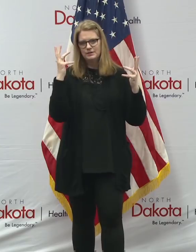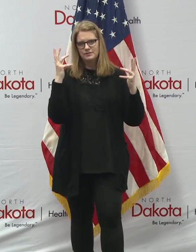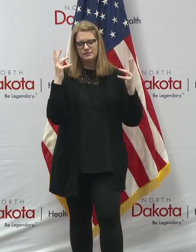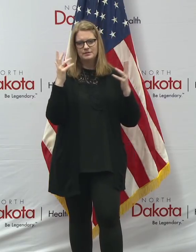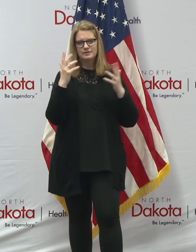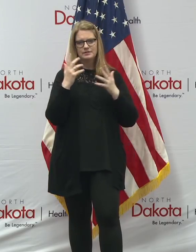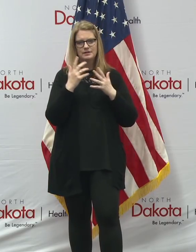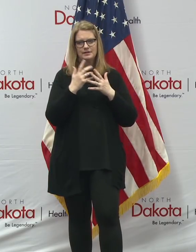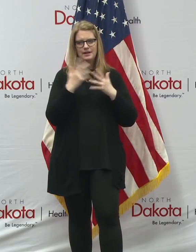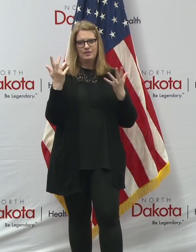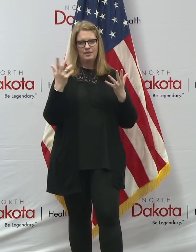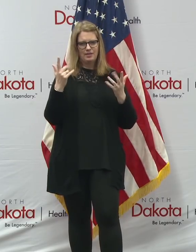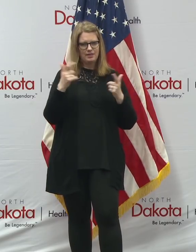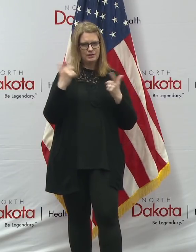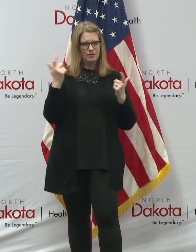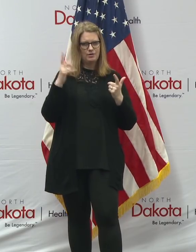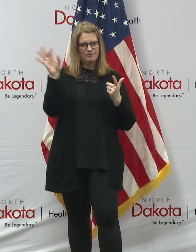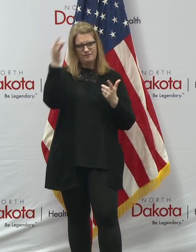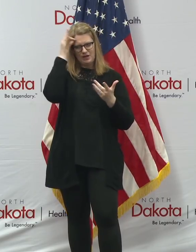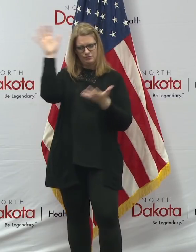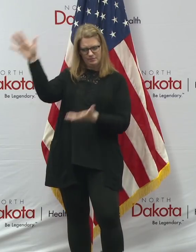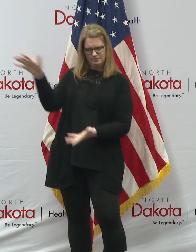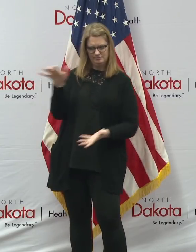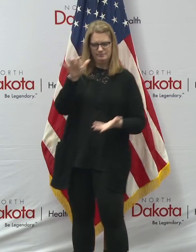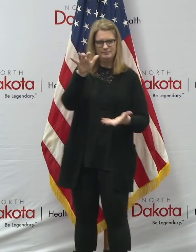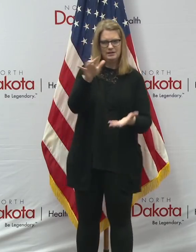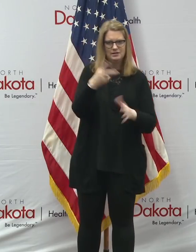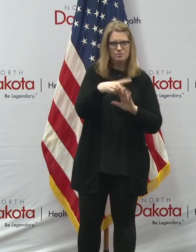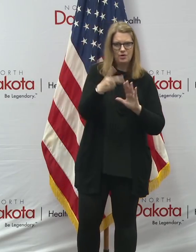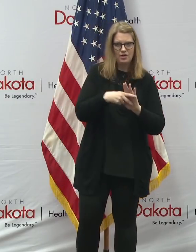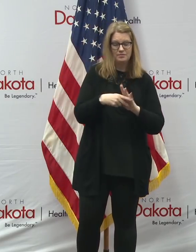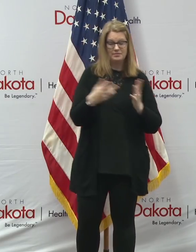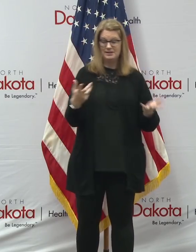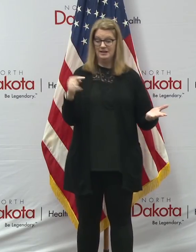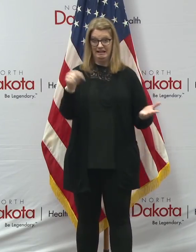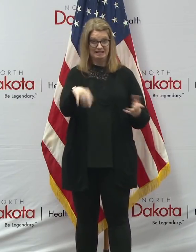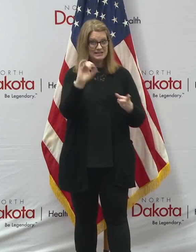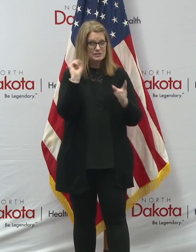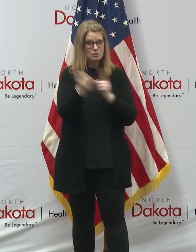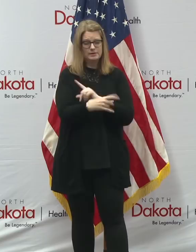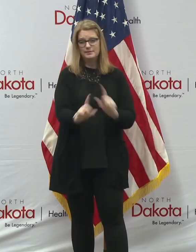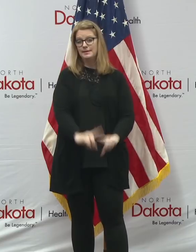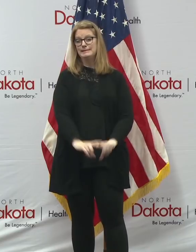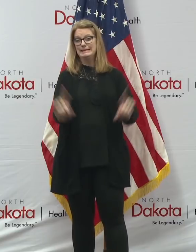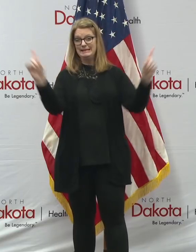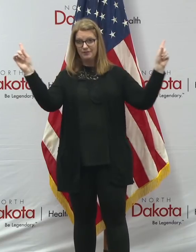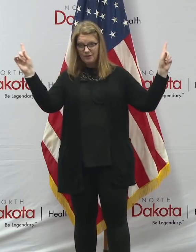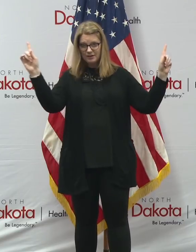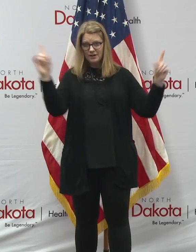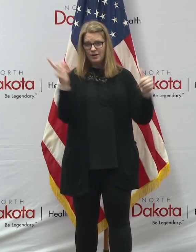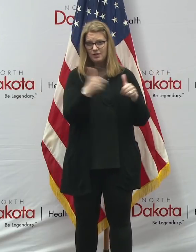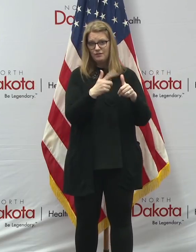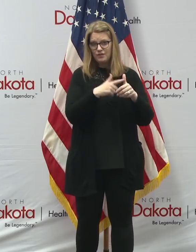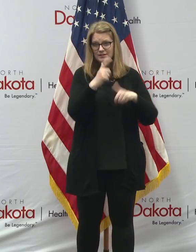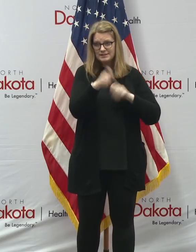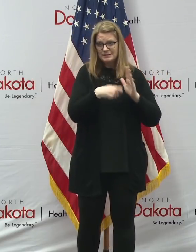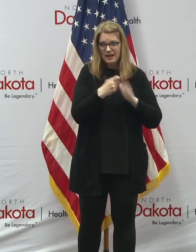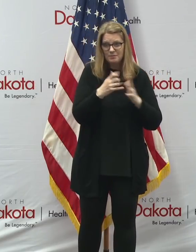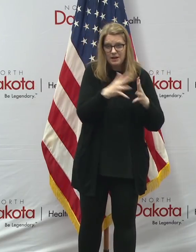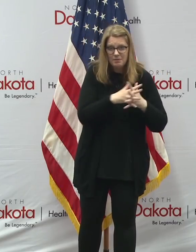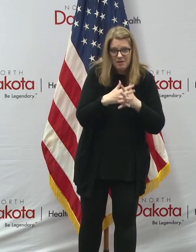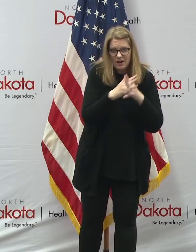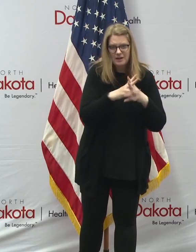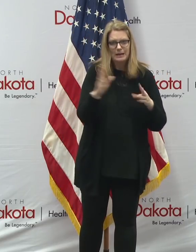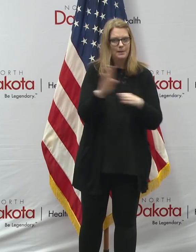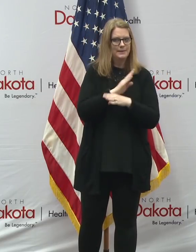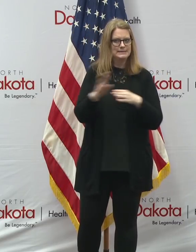federal stimulus programs. But, you know, this is a completely different situation we're in. we're in a situation where for the first time in the history of America, businesses have closed